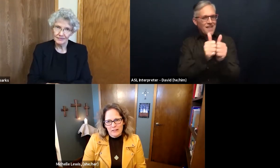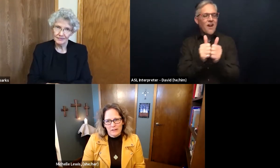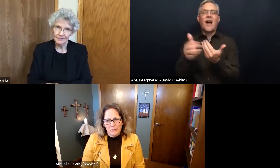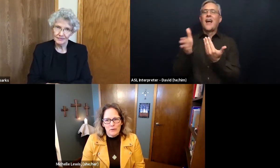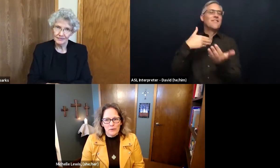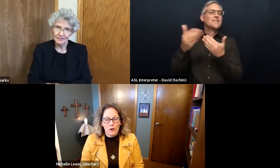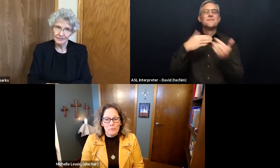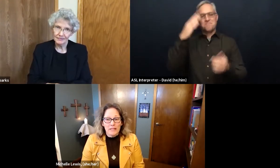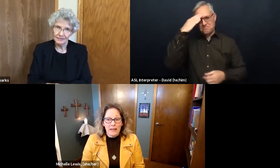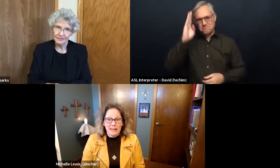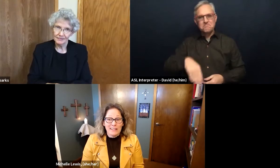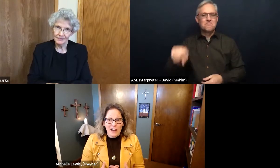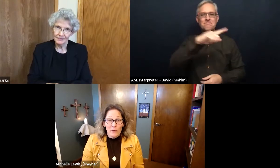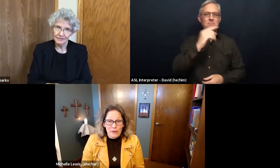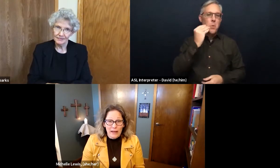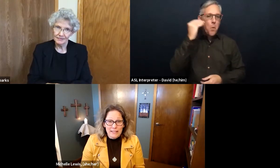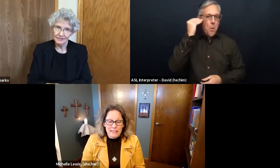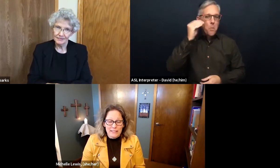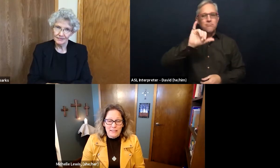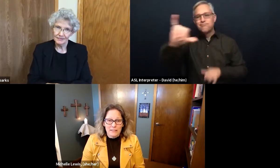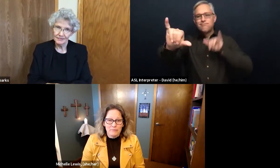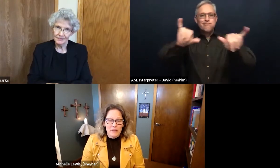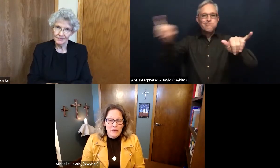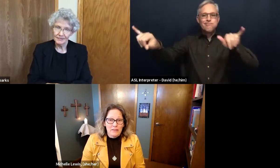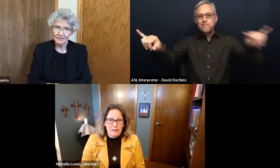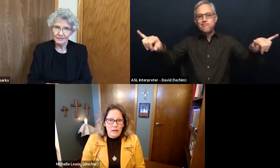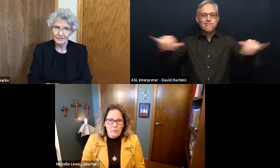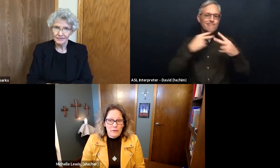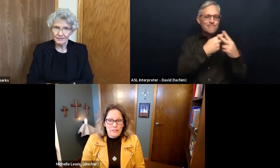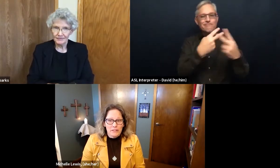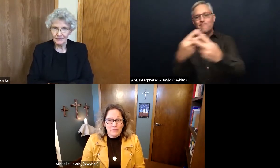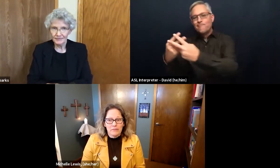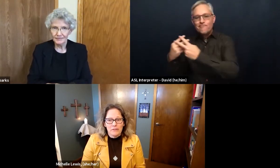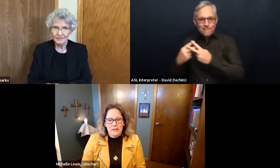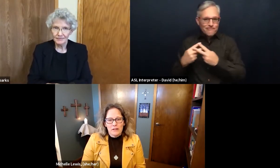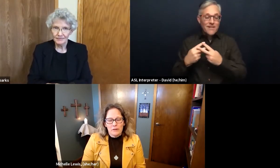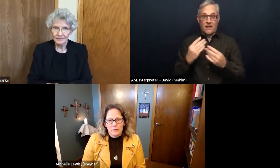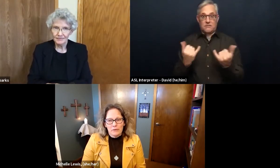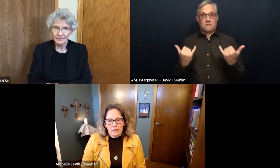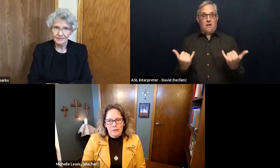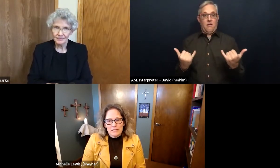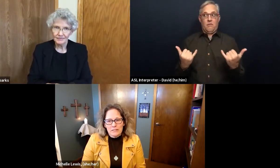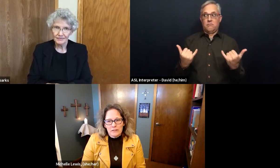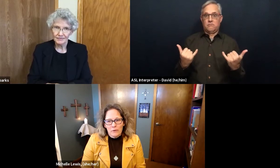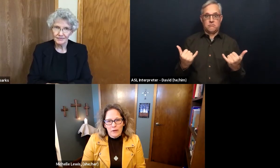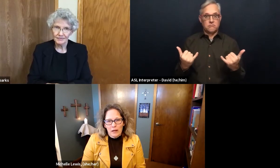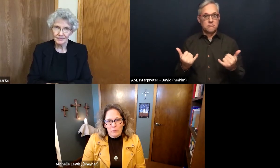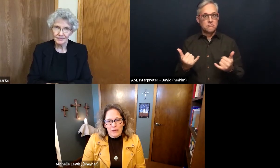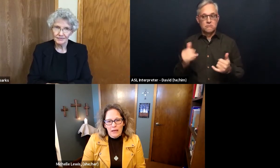our own homes. And now that the numbers of coronavirus are going up again,